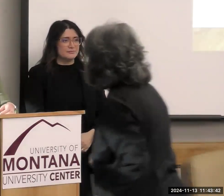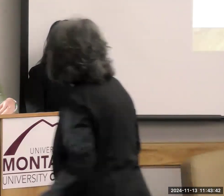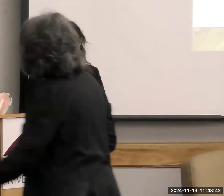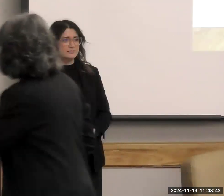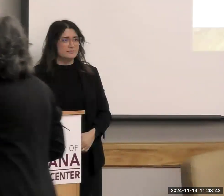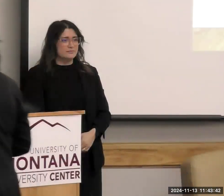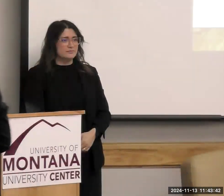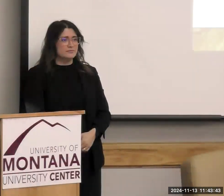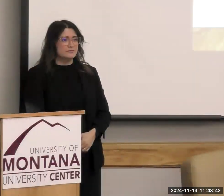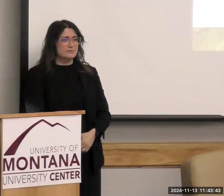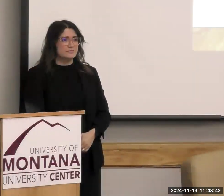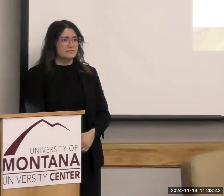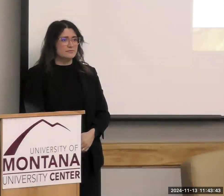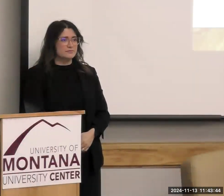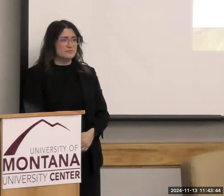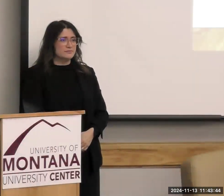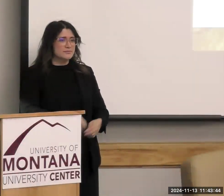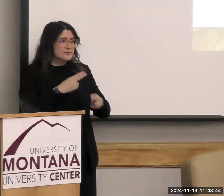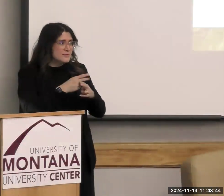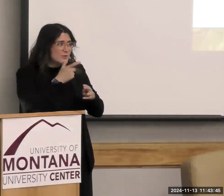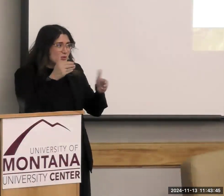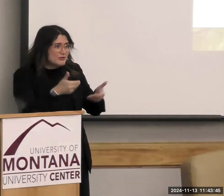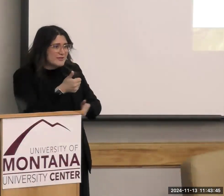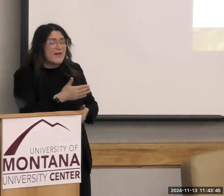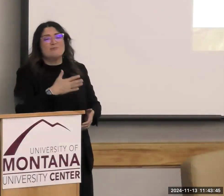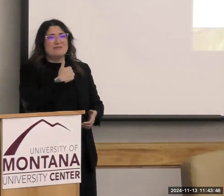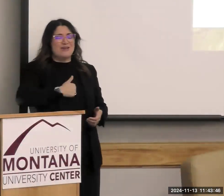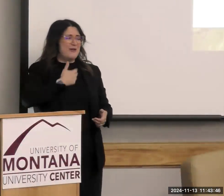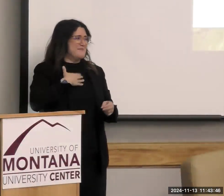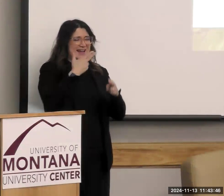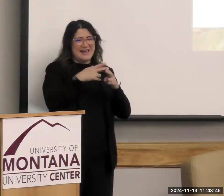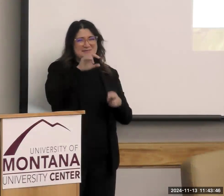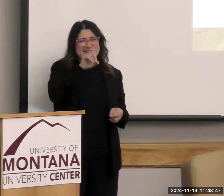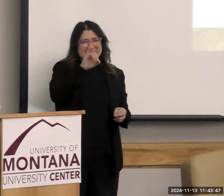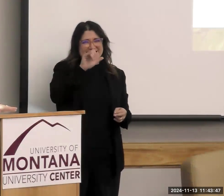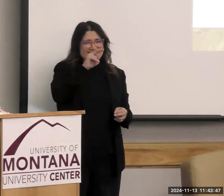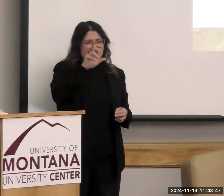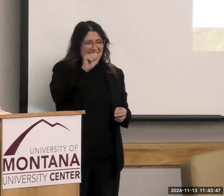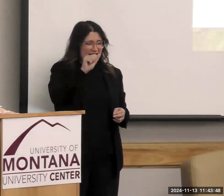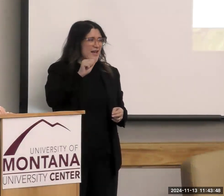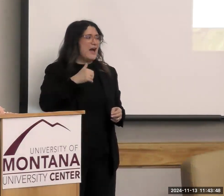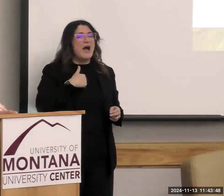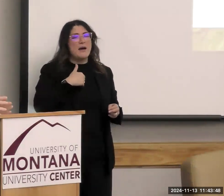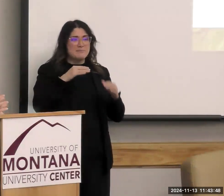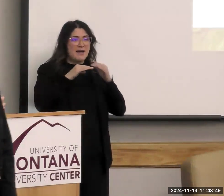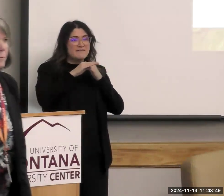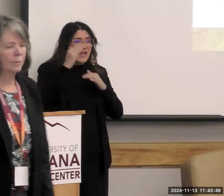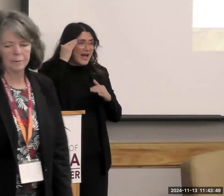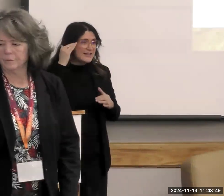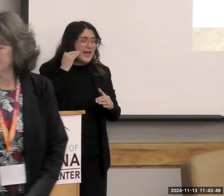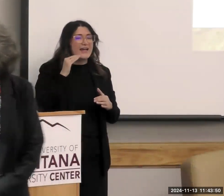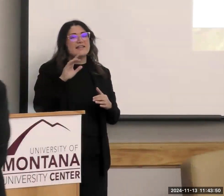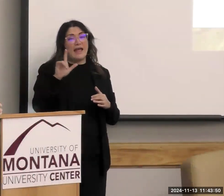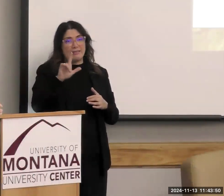When I'm from, oh, sorry. My name is Diana. I am the Flathead Lincoln County Coordinator for